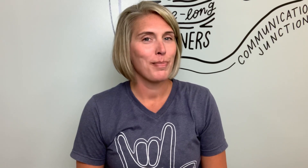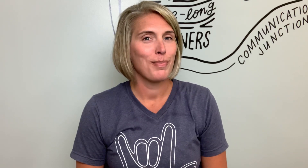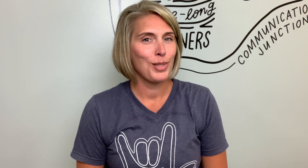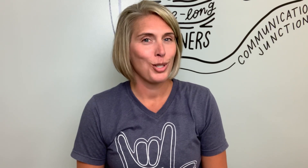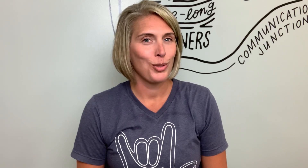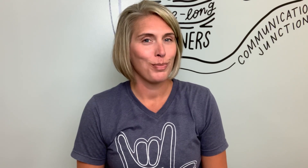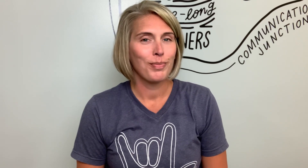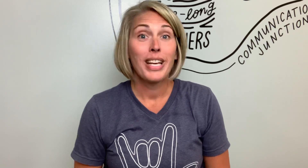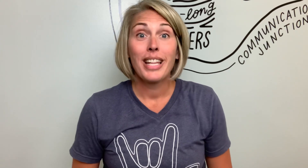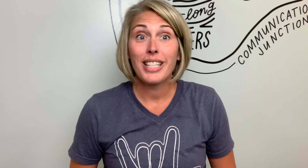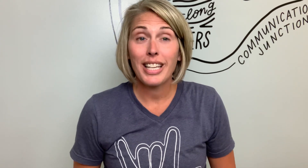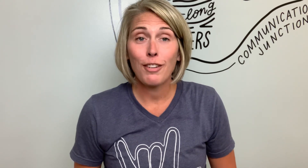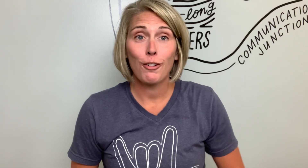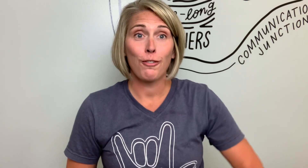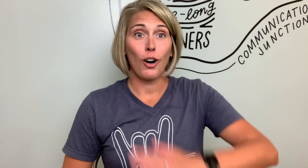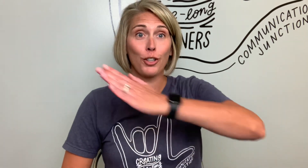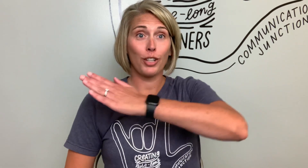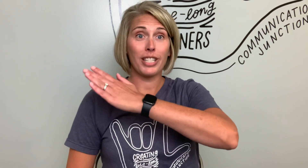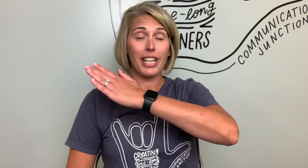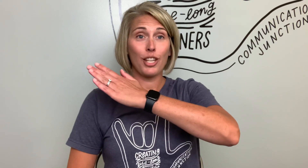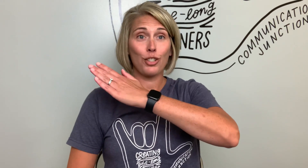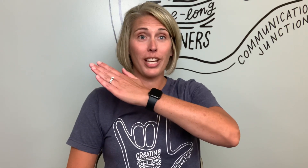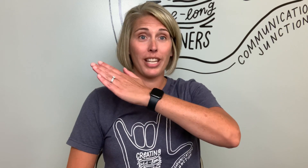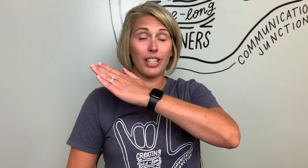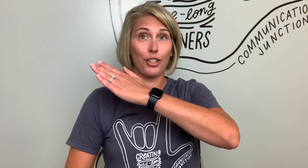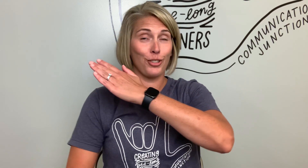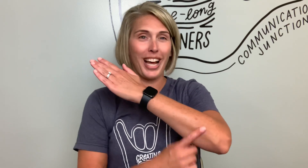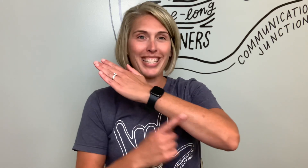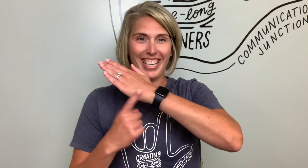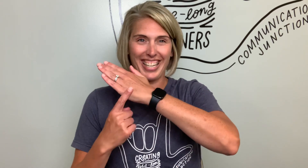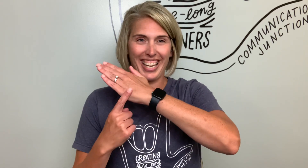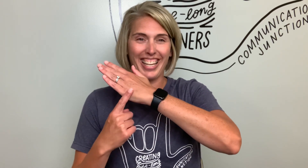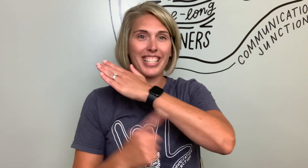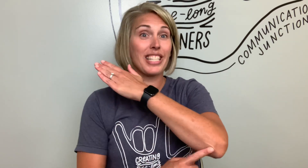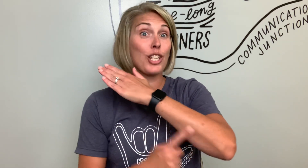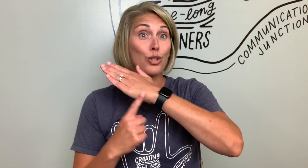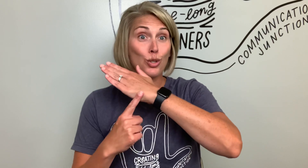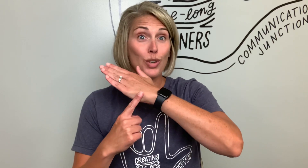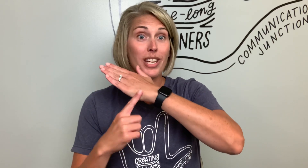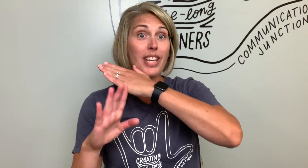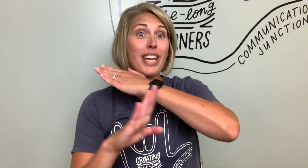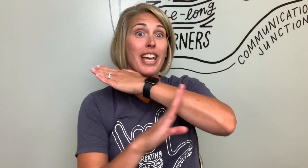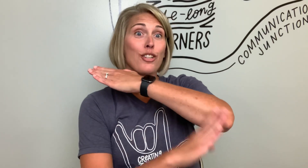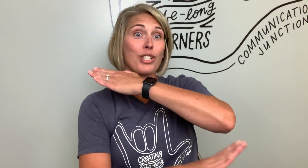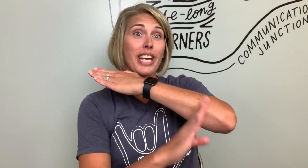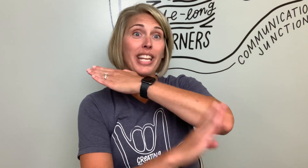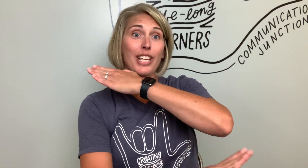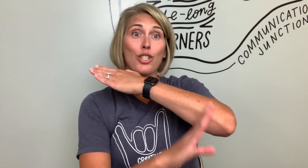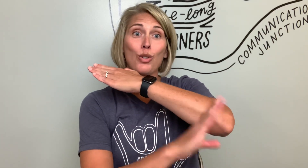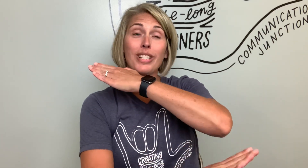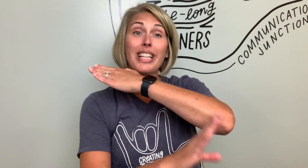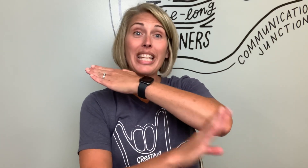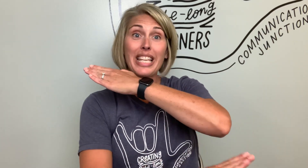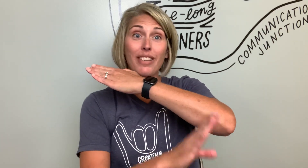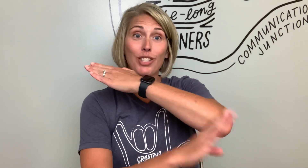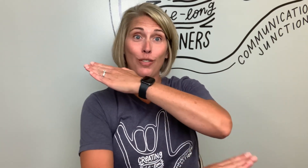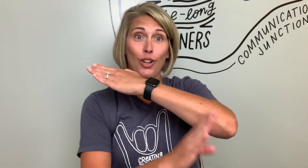too. The sign for fall you're gonna take your sign or your non-signing hand, it's like your tree, and your signing hand shows the leaves falling